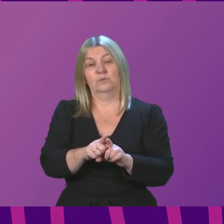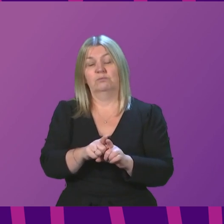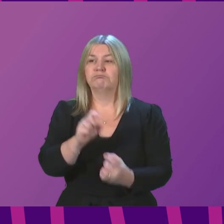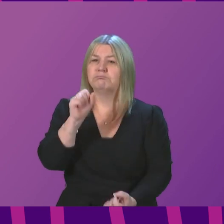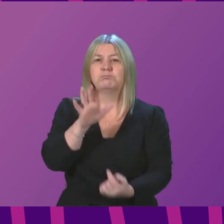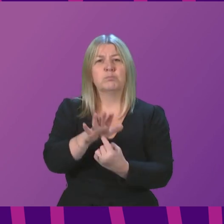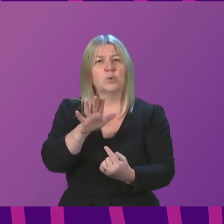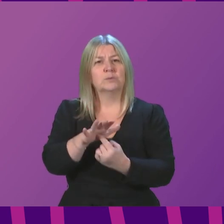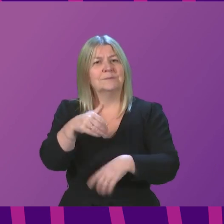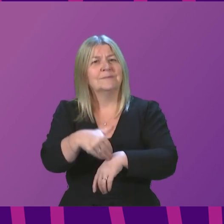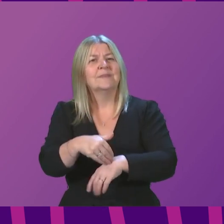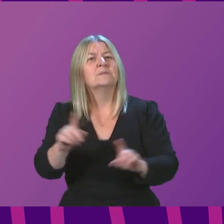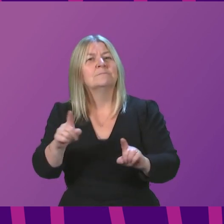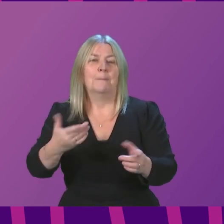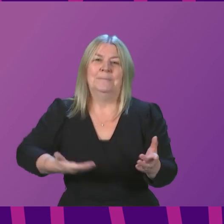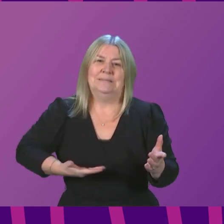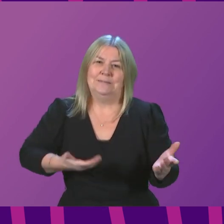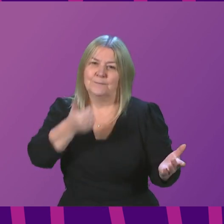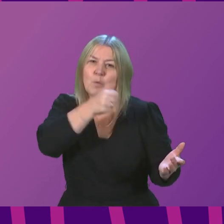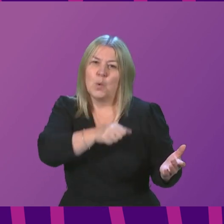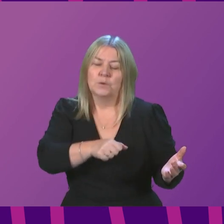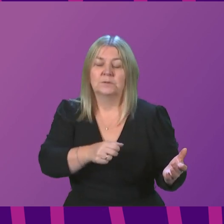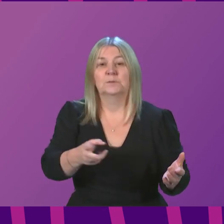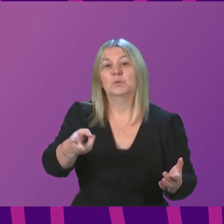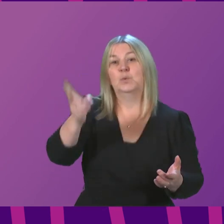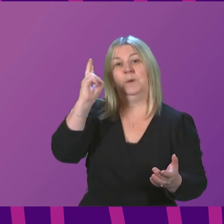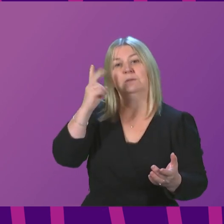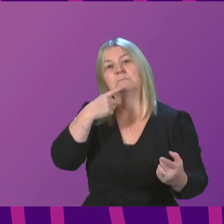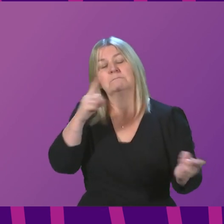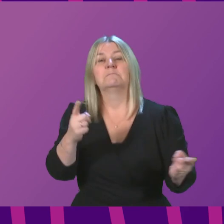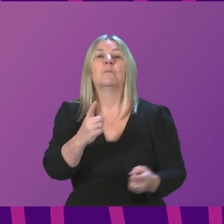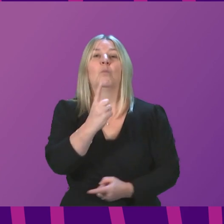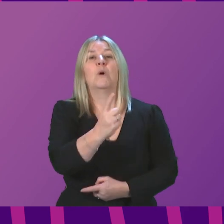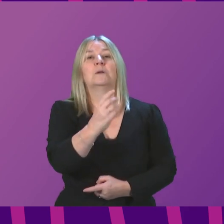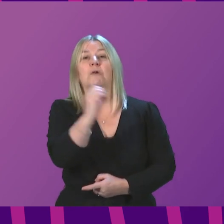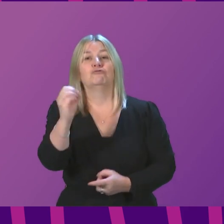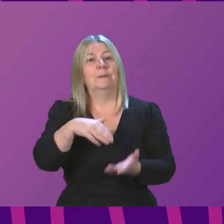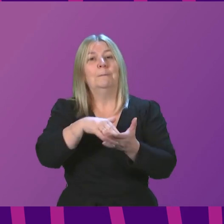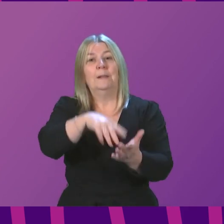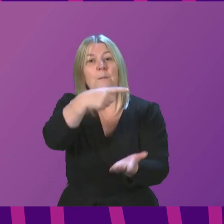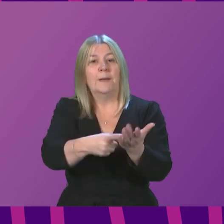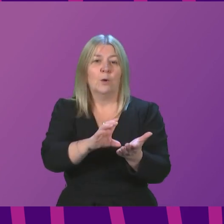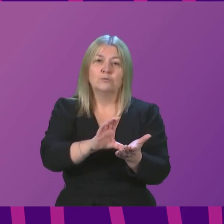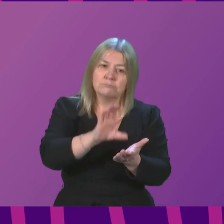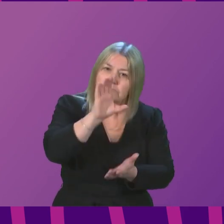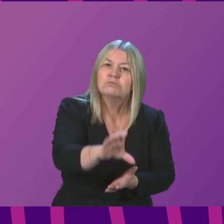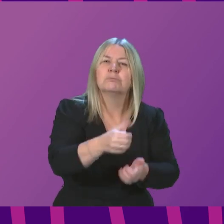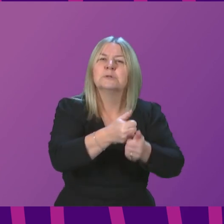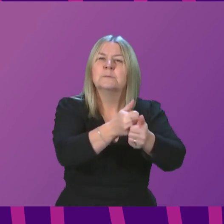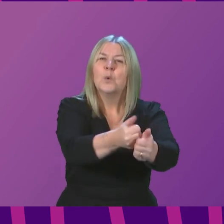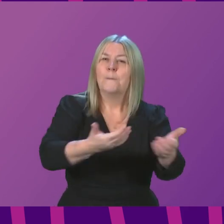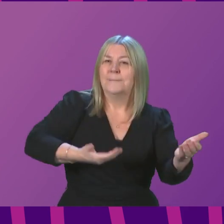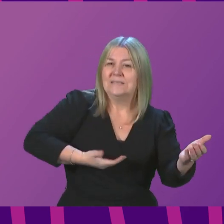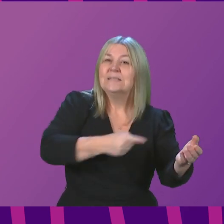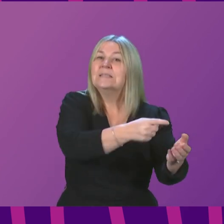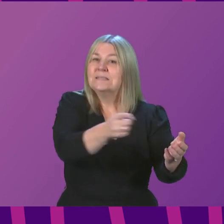significant impact on businesses. Two weeks ago, announced £100 million to support businesses affected by the